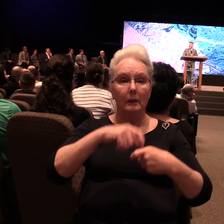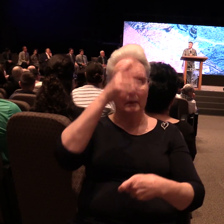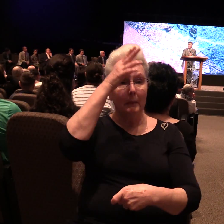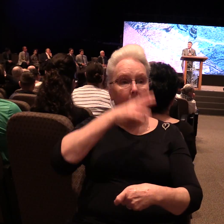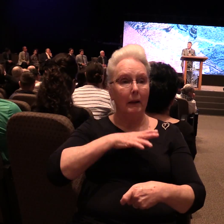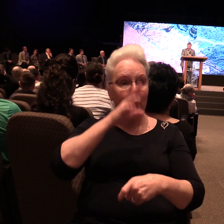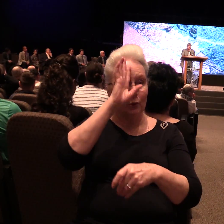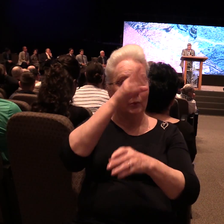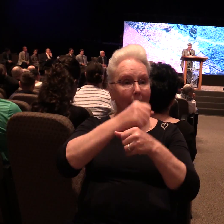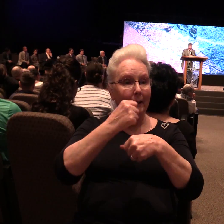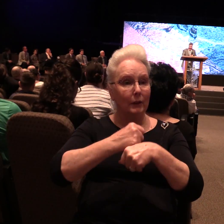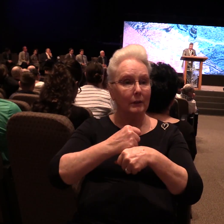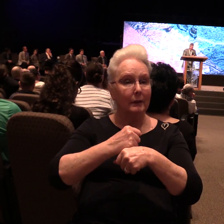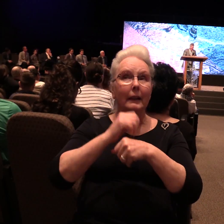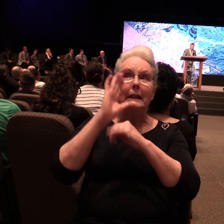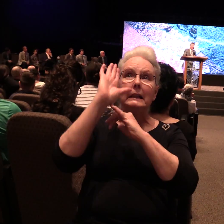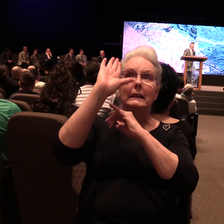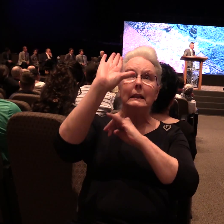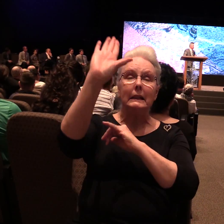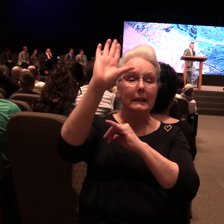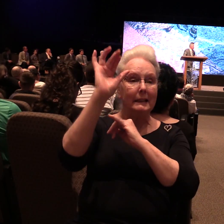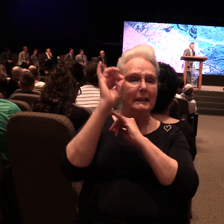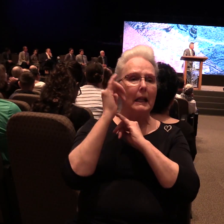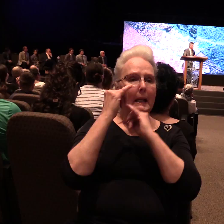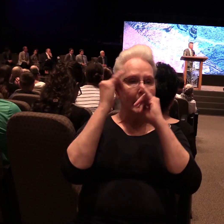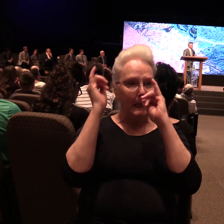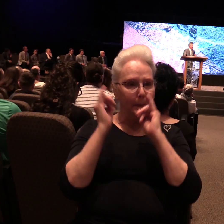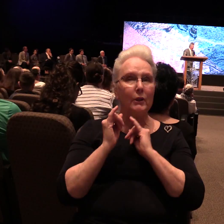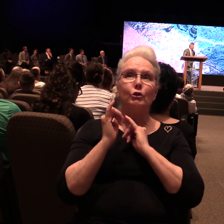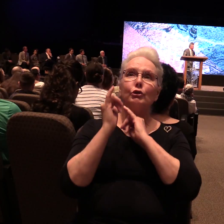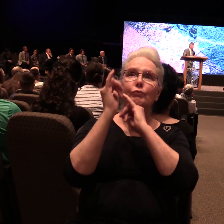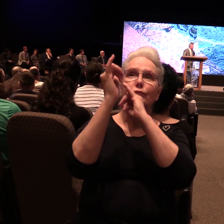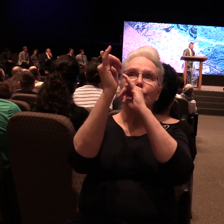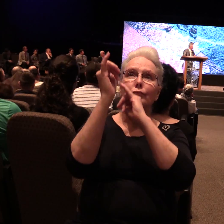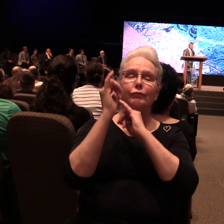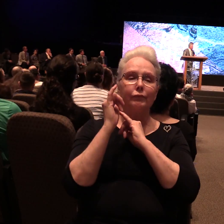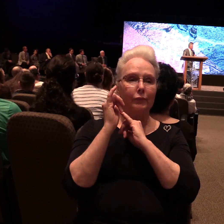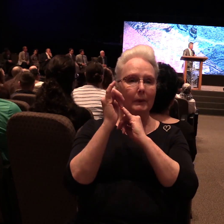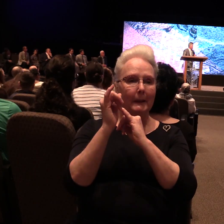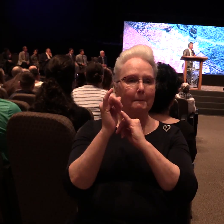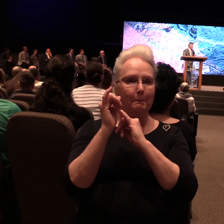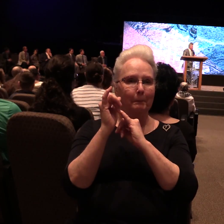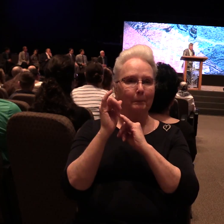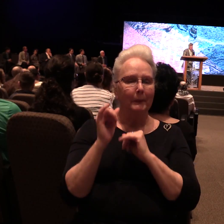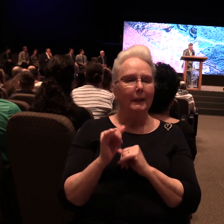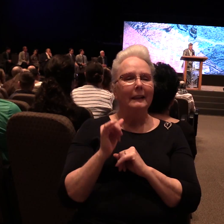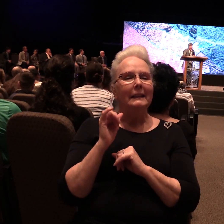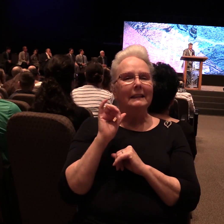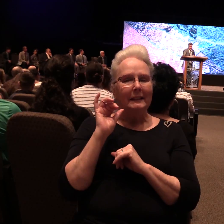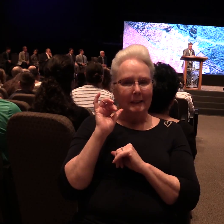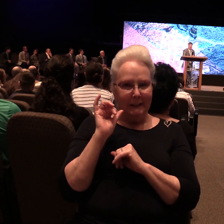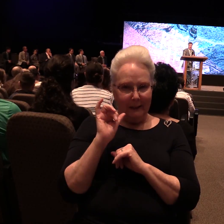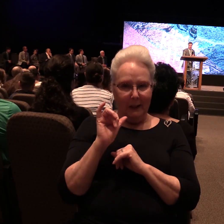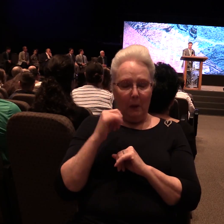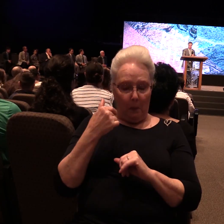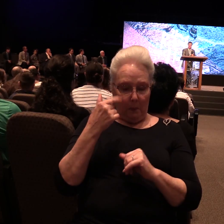man. He created him in his own image after his own likeness to be inhabited by his own